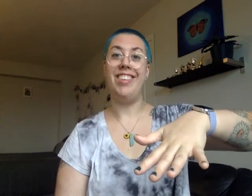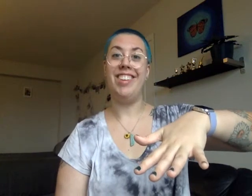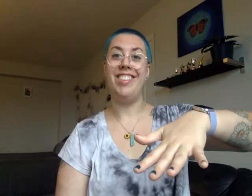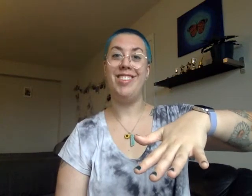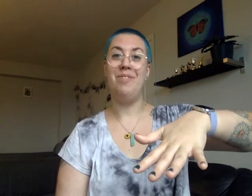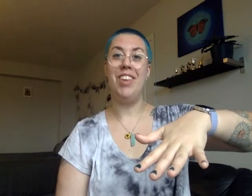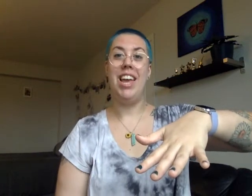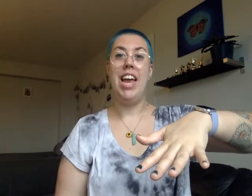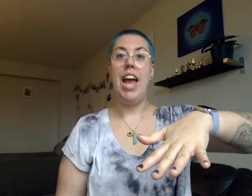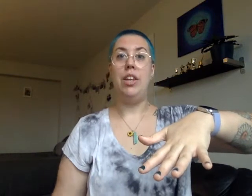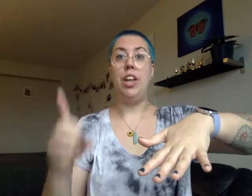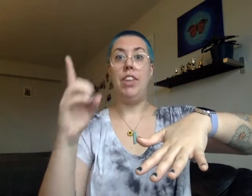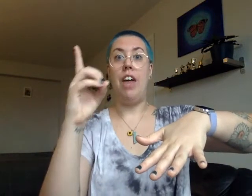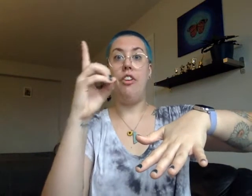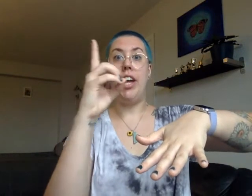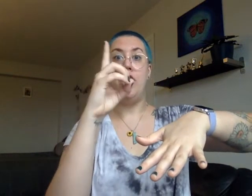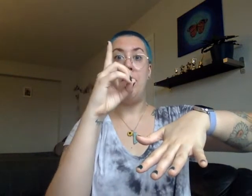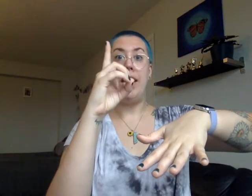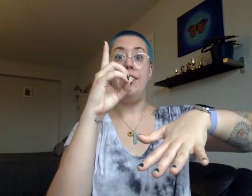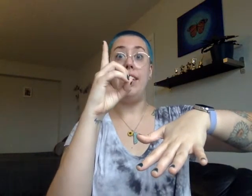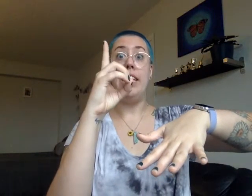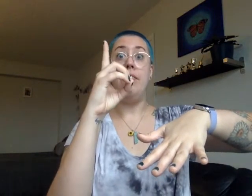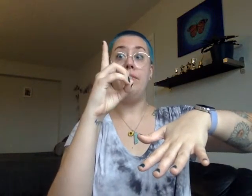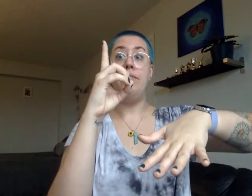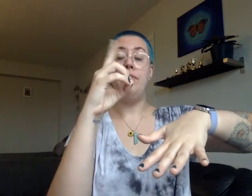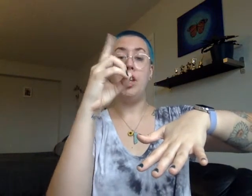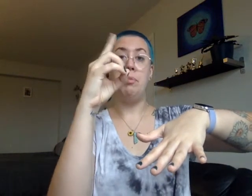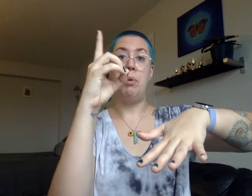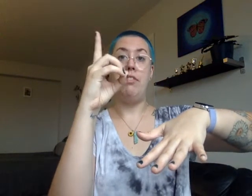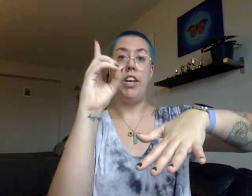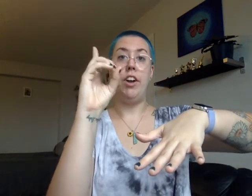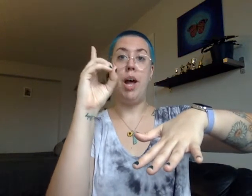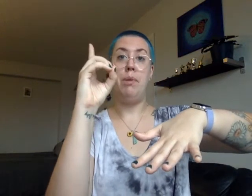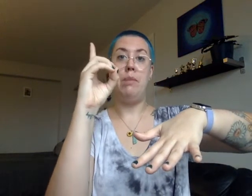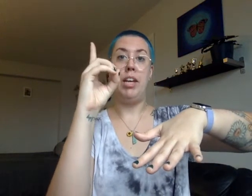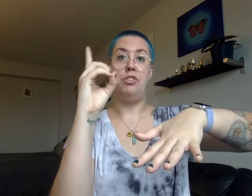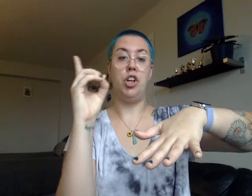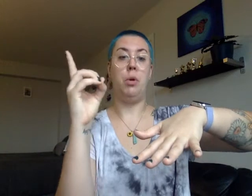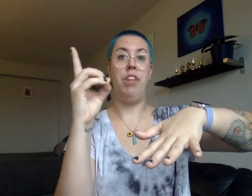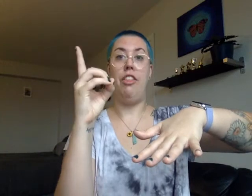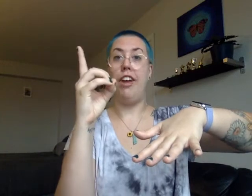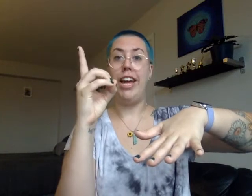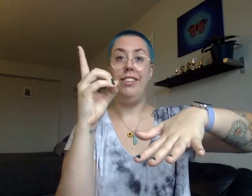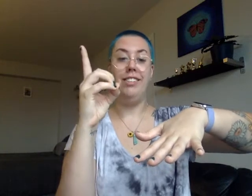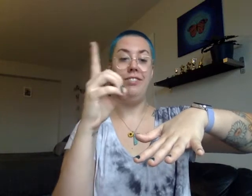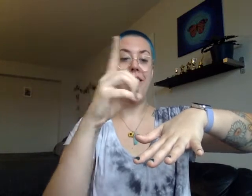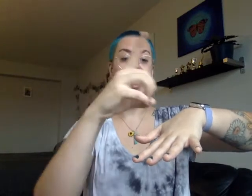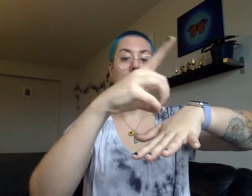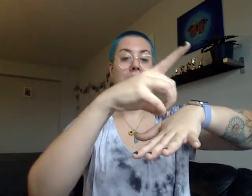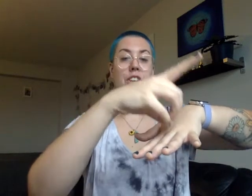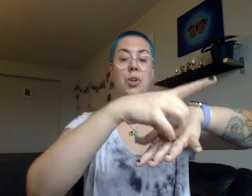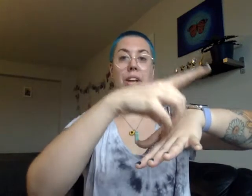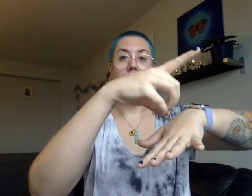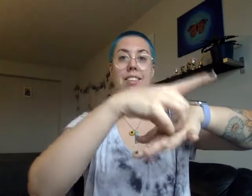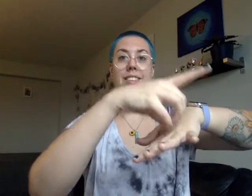this. And you take the other hand and you make a D. You put one finger up and you make a circle with the other hand. And you go like this.